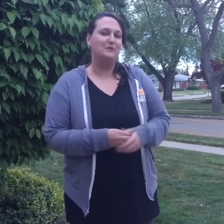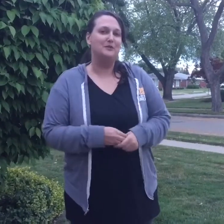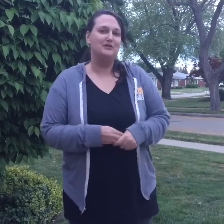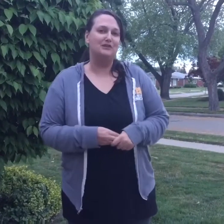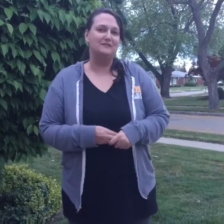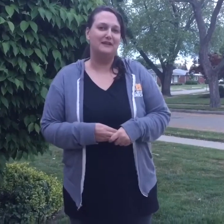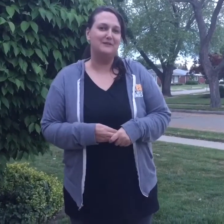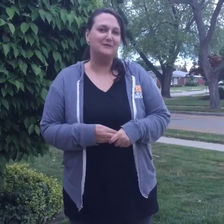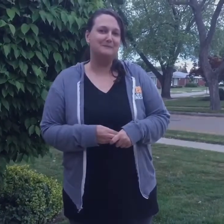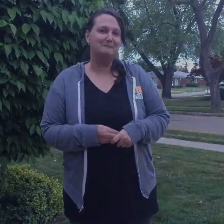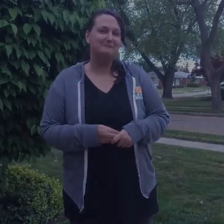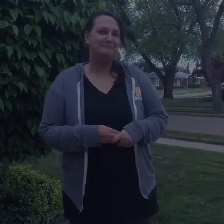for Ms. Sherry's videos.